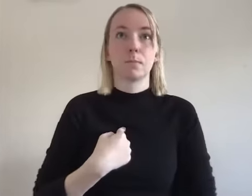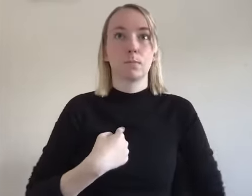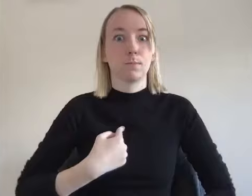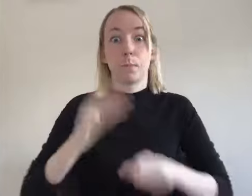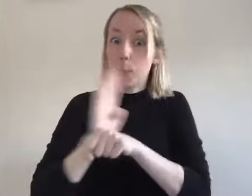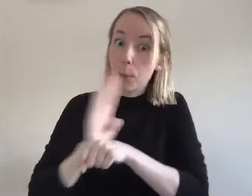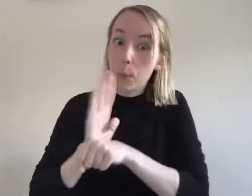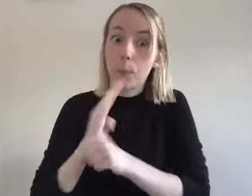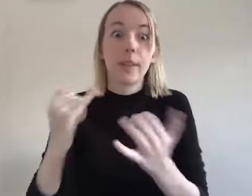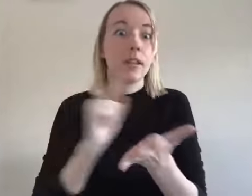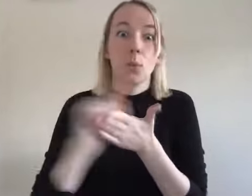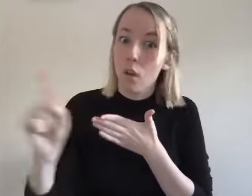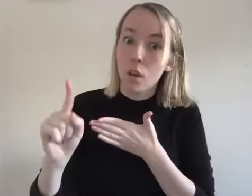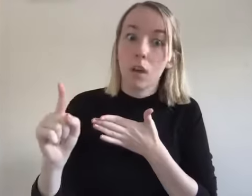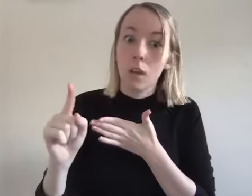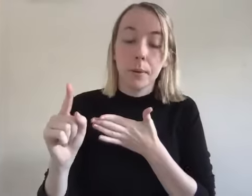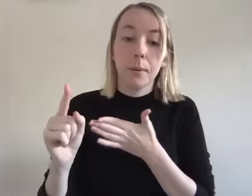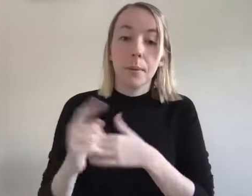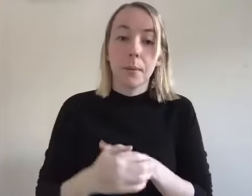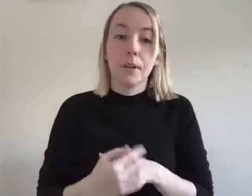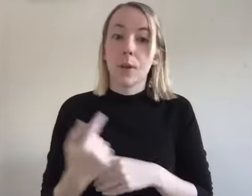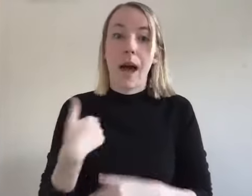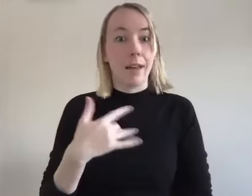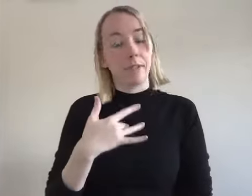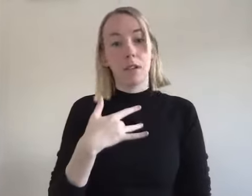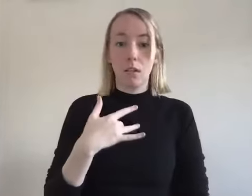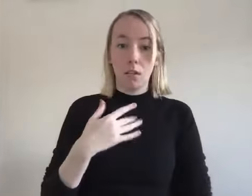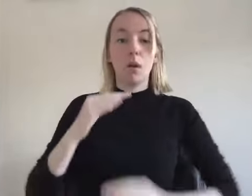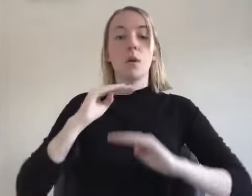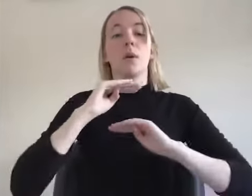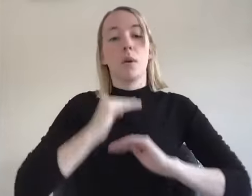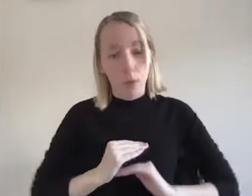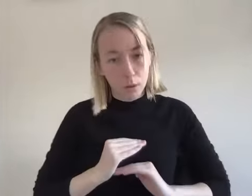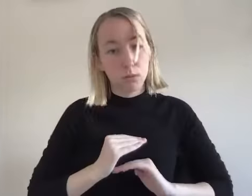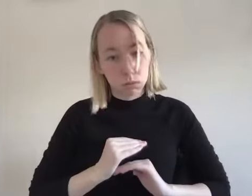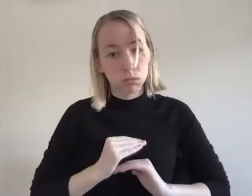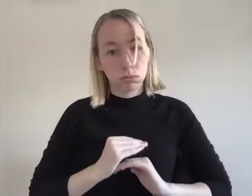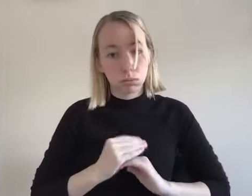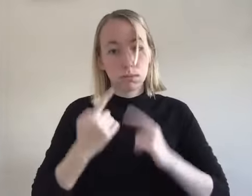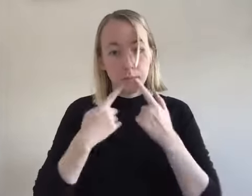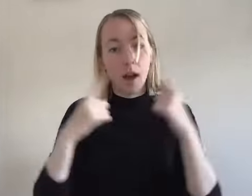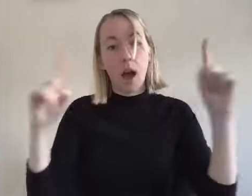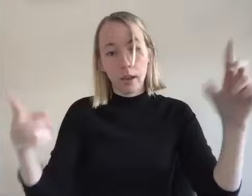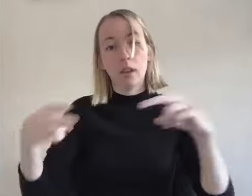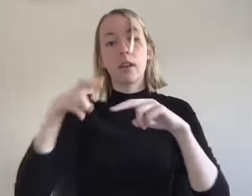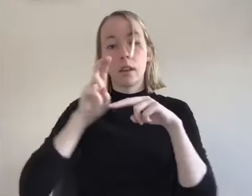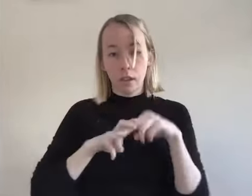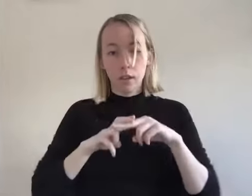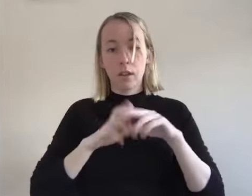running around like a madman for the last week quite literally um and so i'm like today's like my i'm kind of recruit today uh because